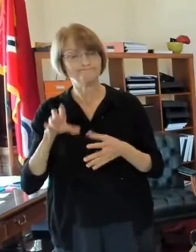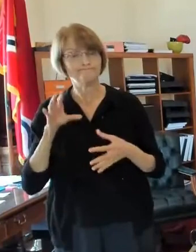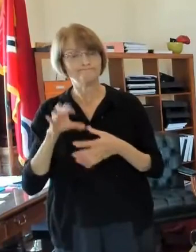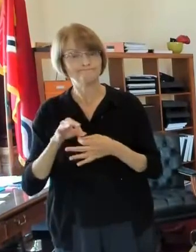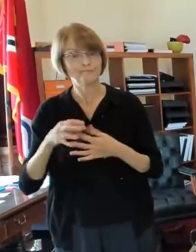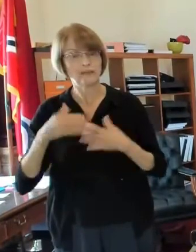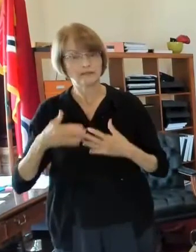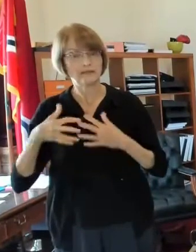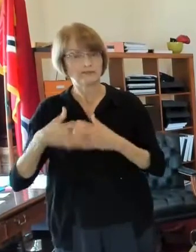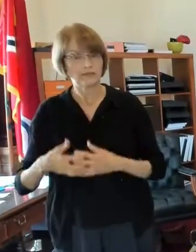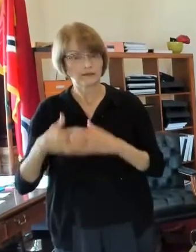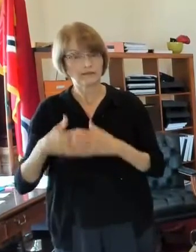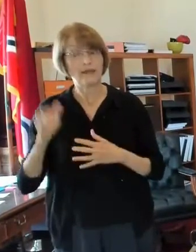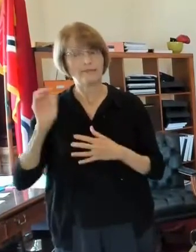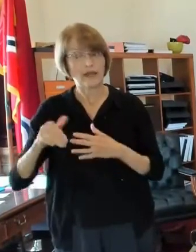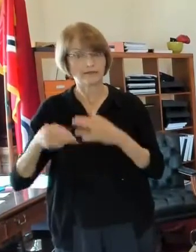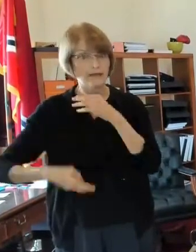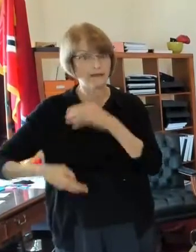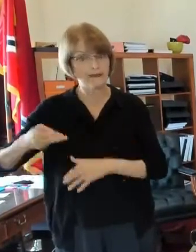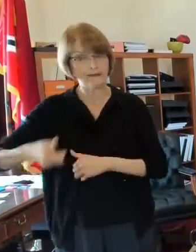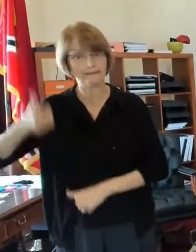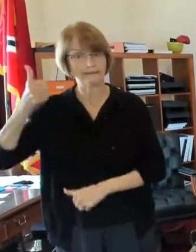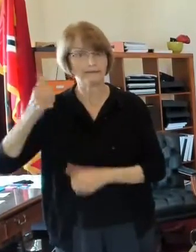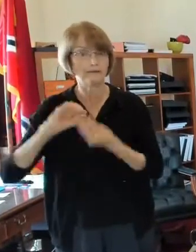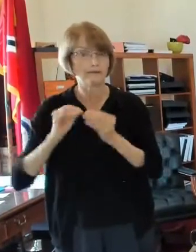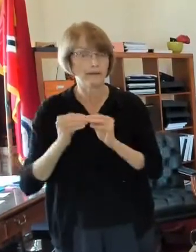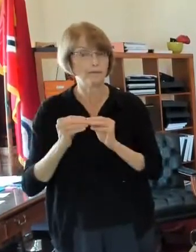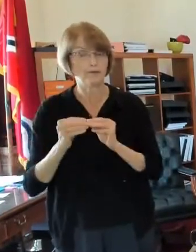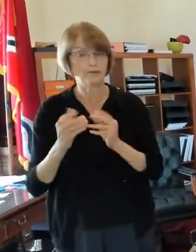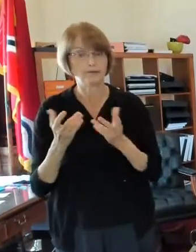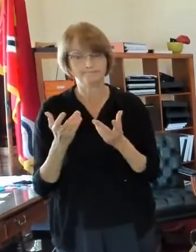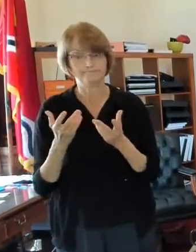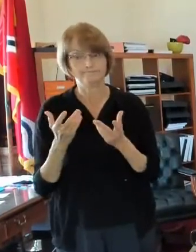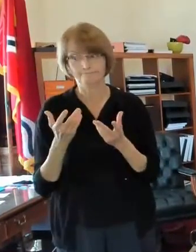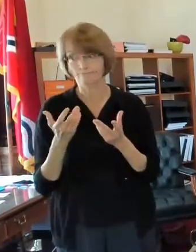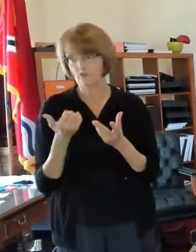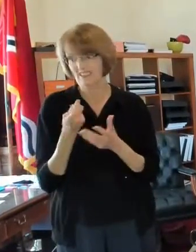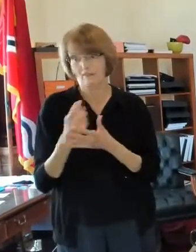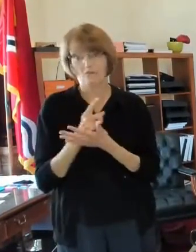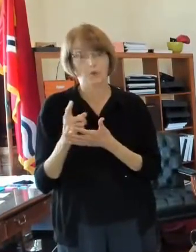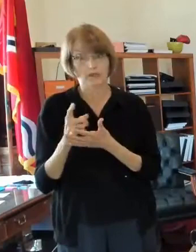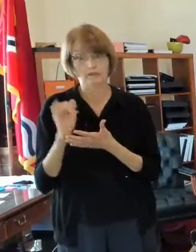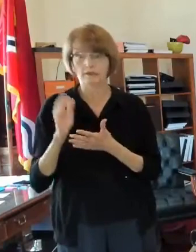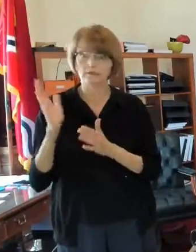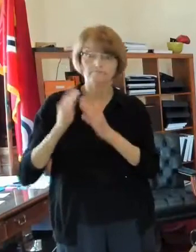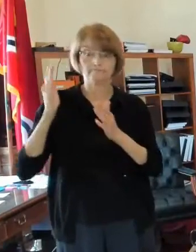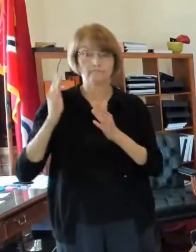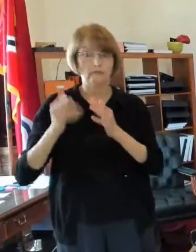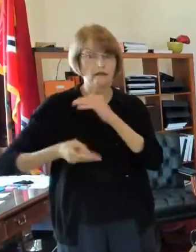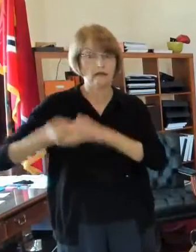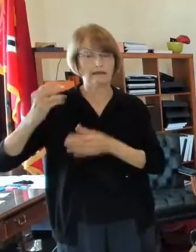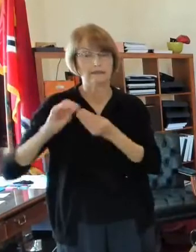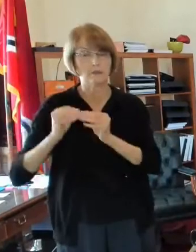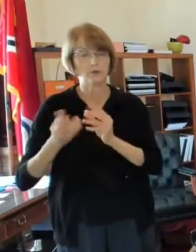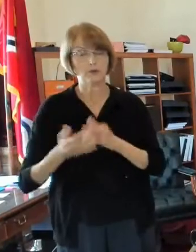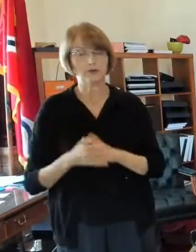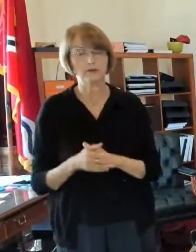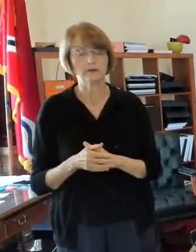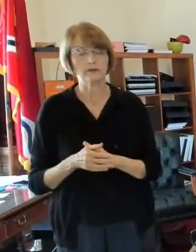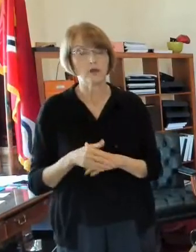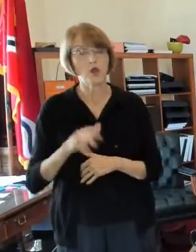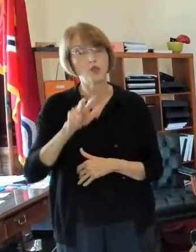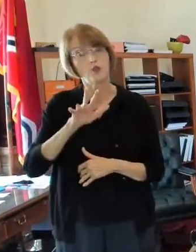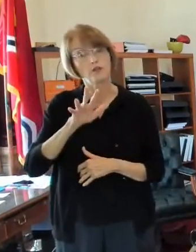that's the highest number we've had in the last few weeks and um 34